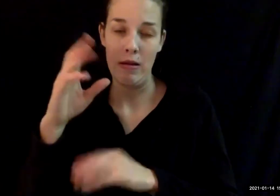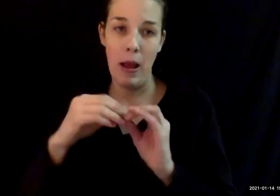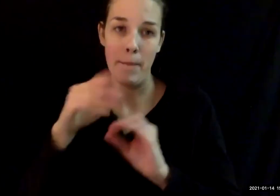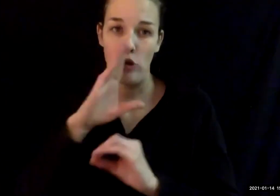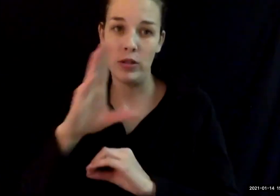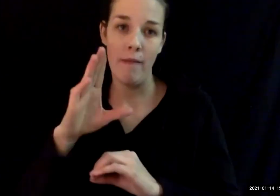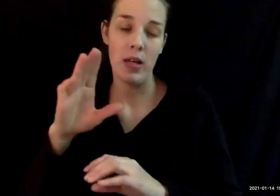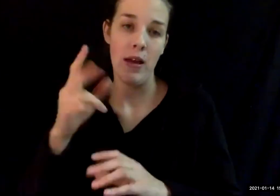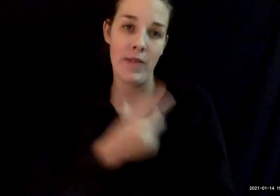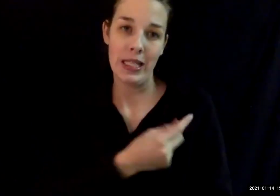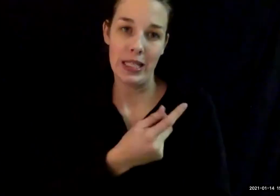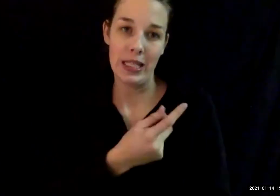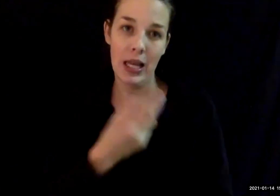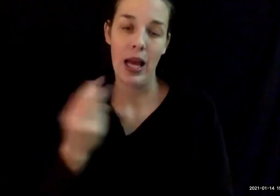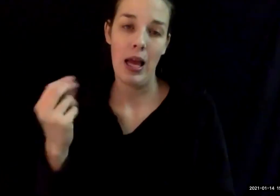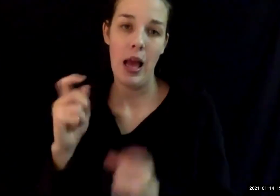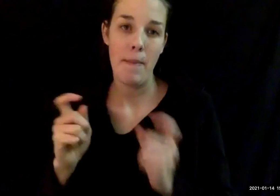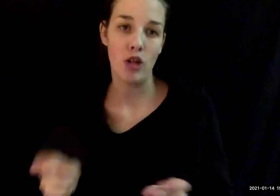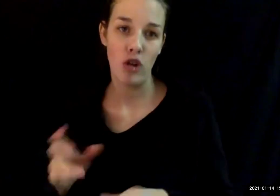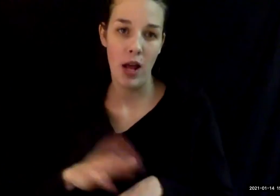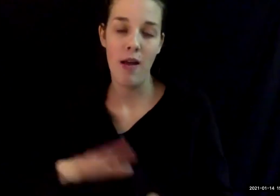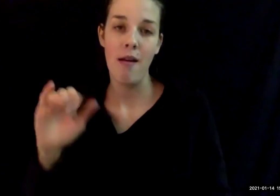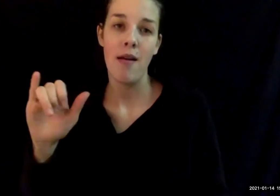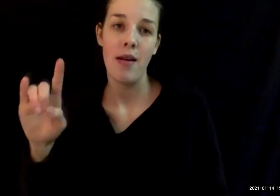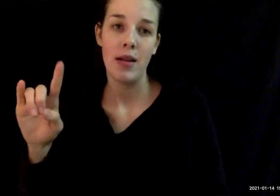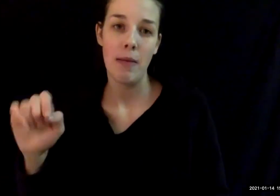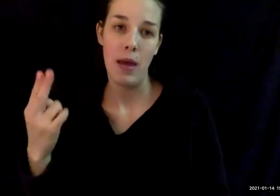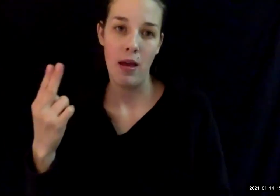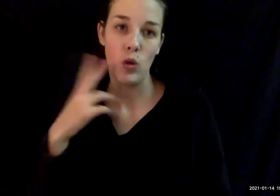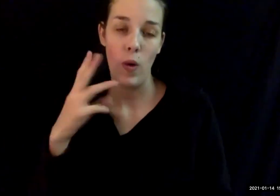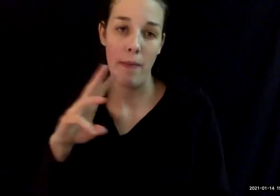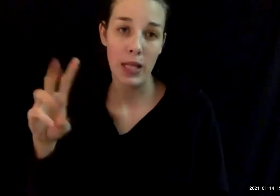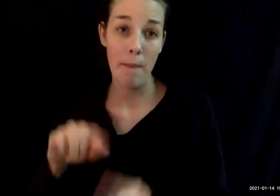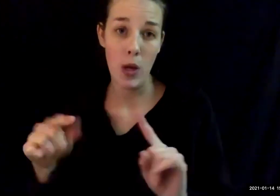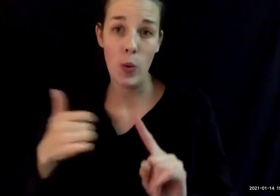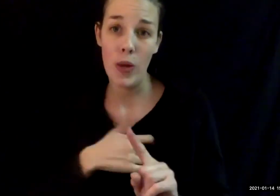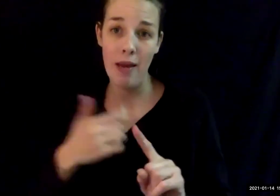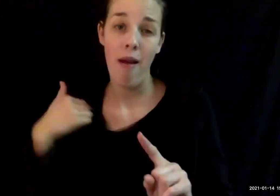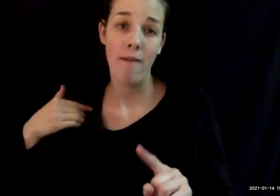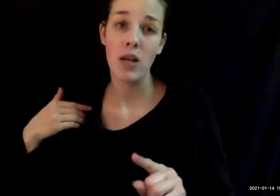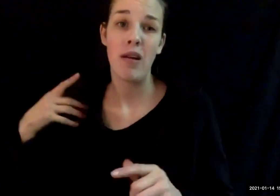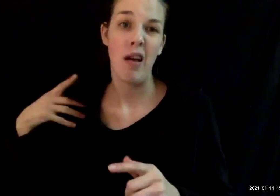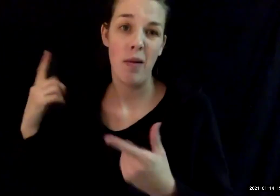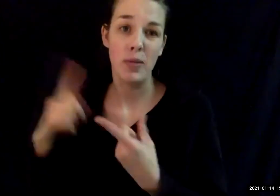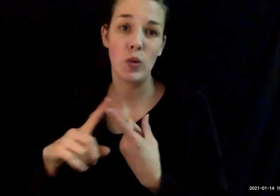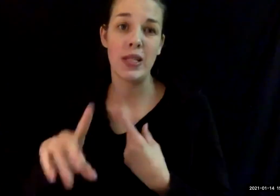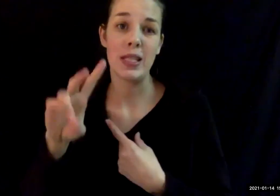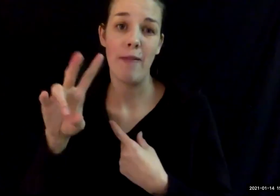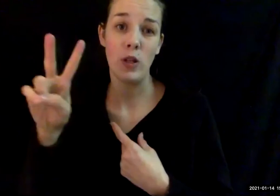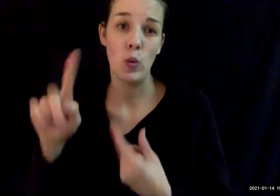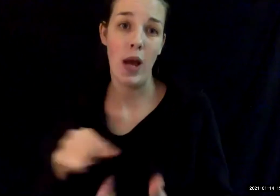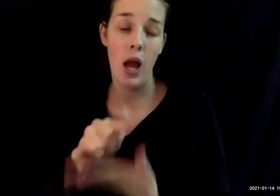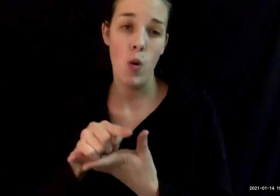vaccine and vaccine administered on the IDPH website but we do have up to 72 hours